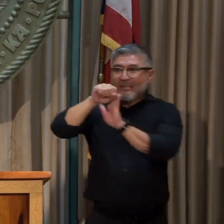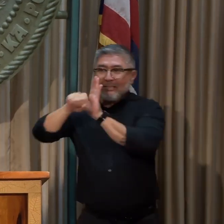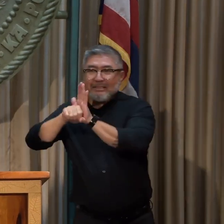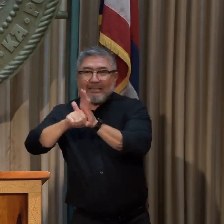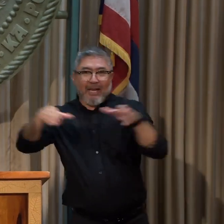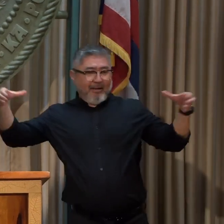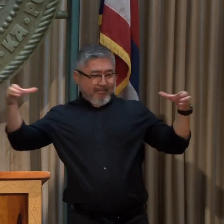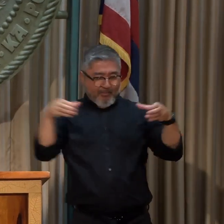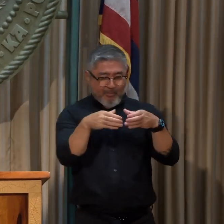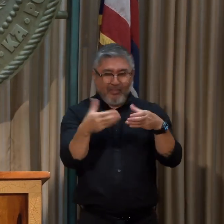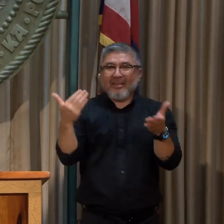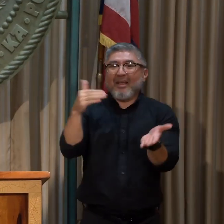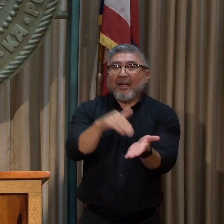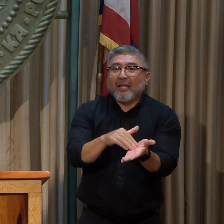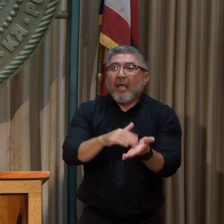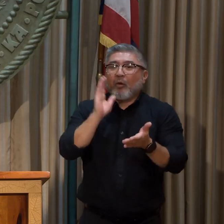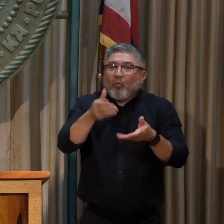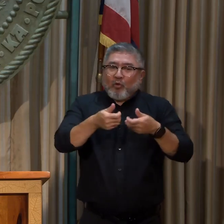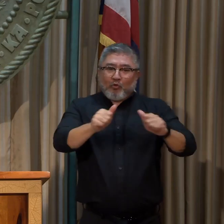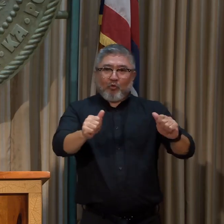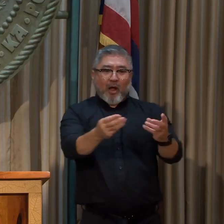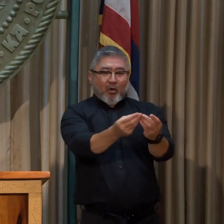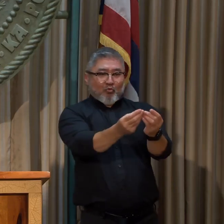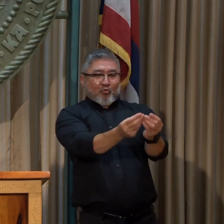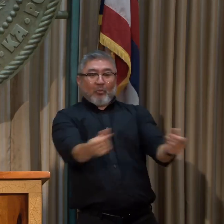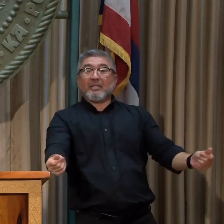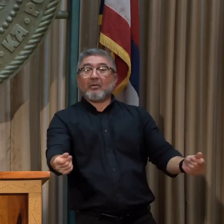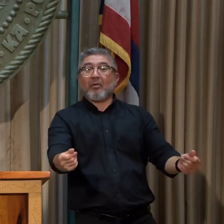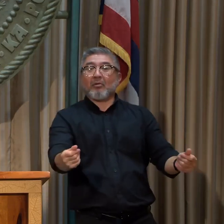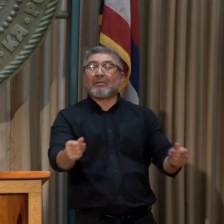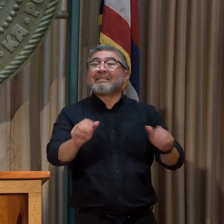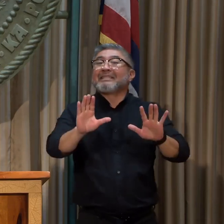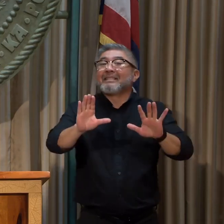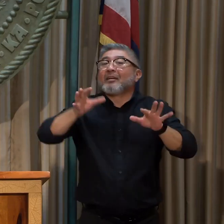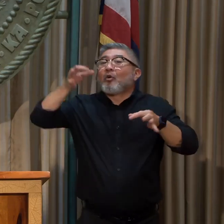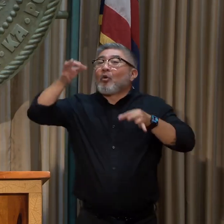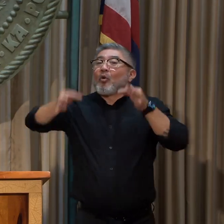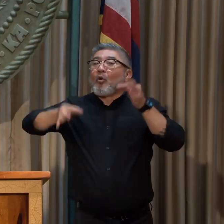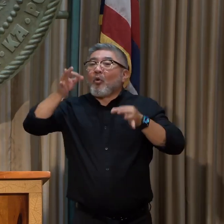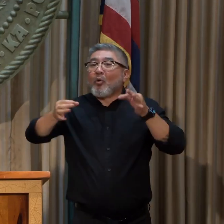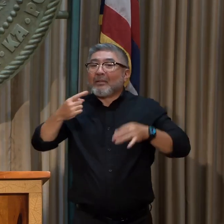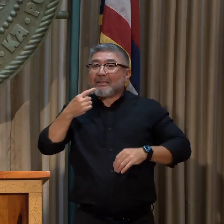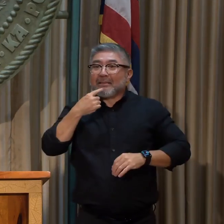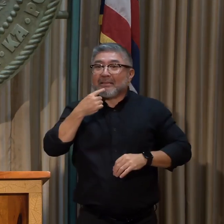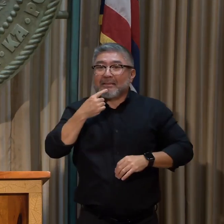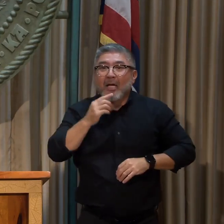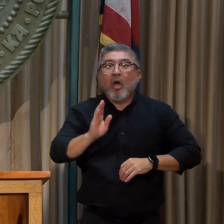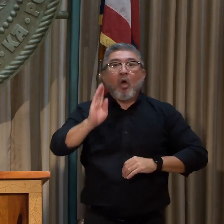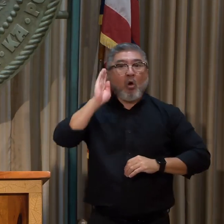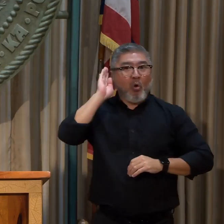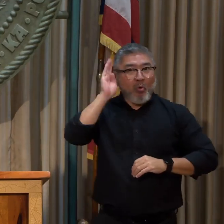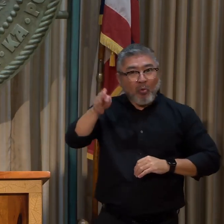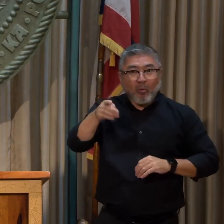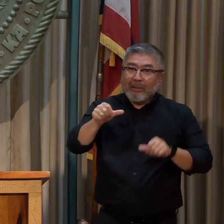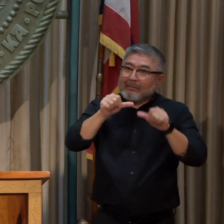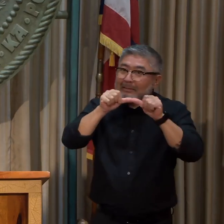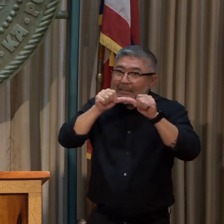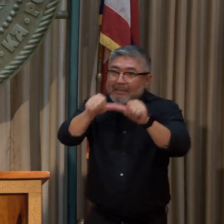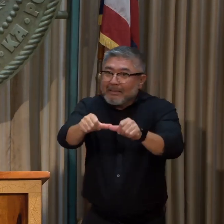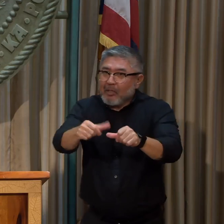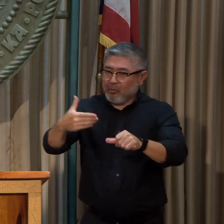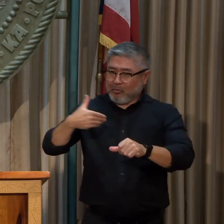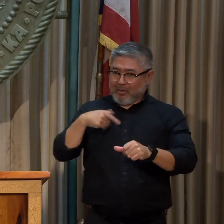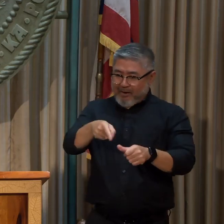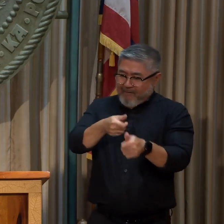informally resolve the dispute. However, the court has agreed to accept continuing jurisdiction over the settlement agreement